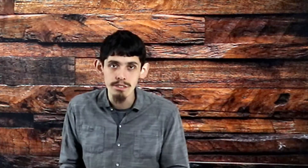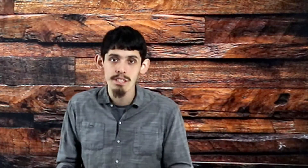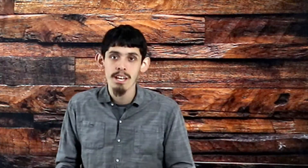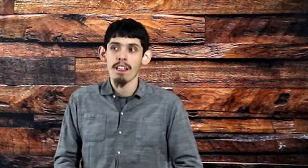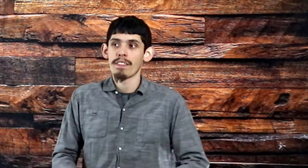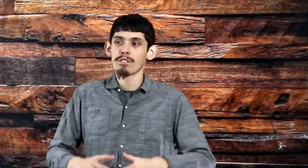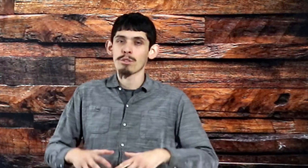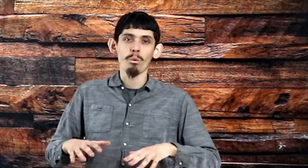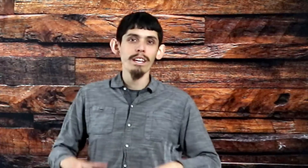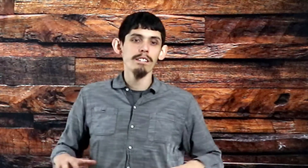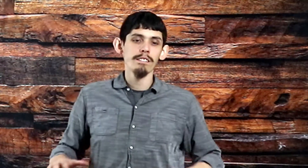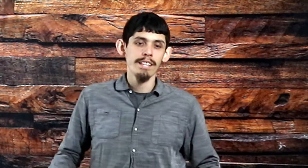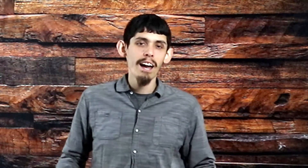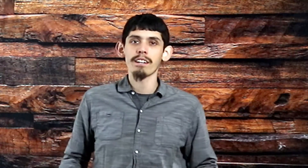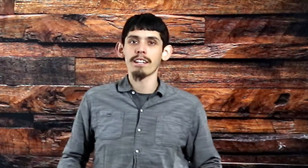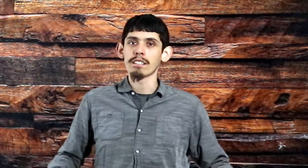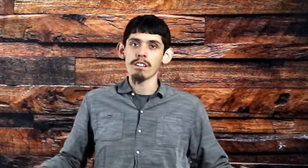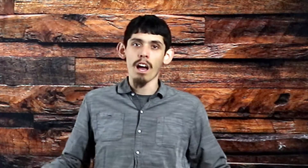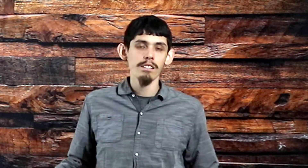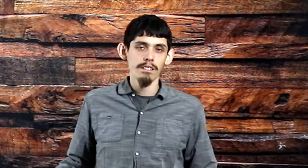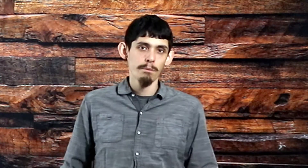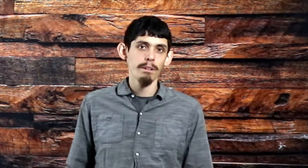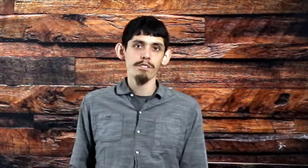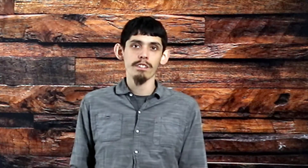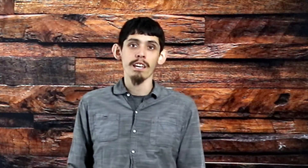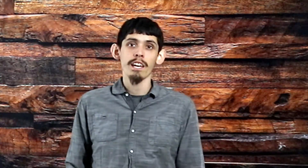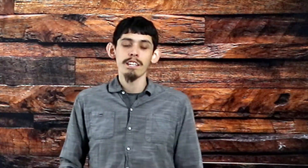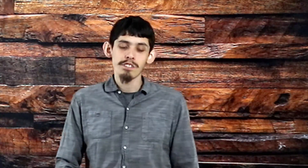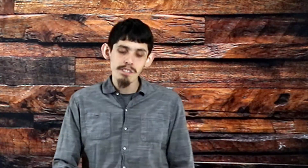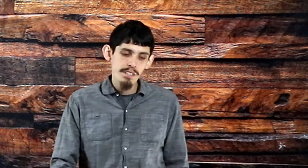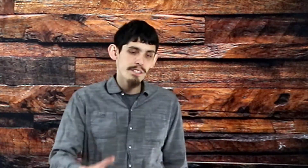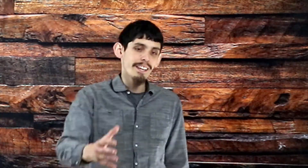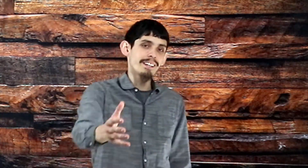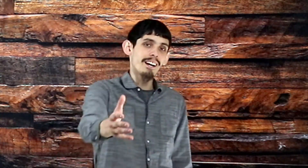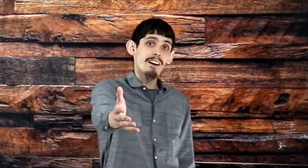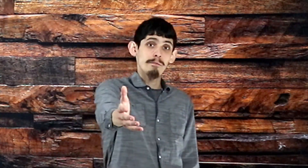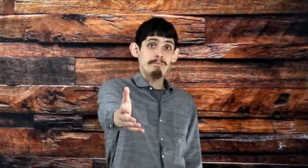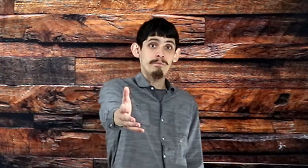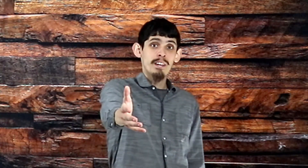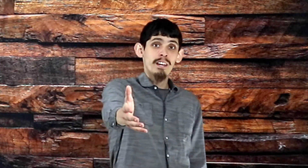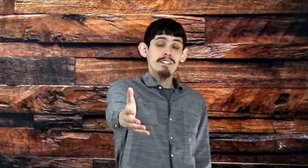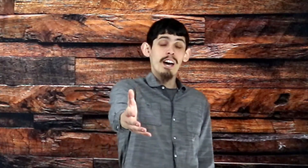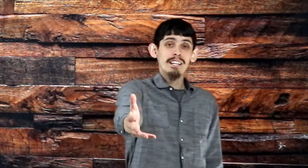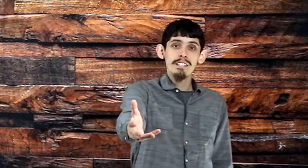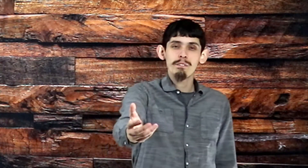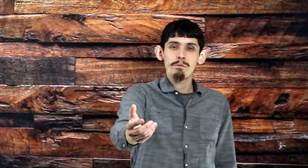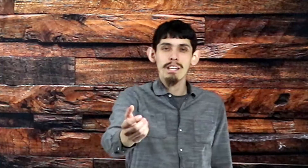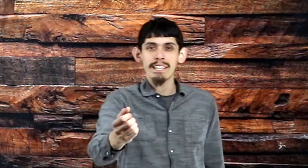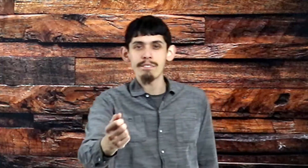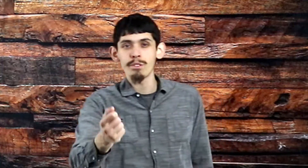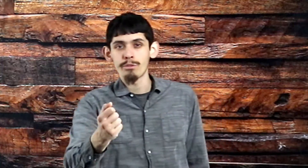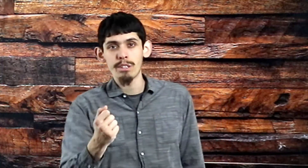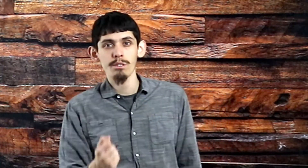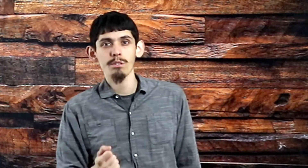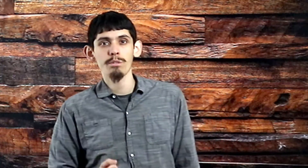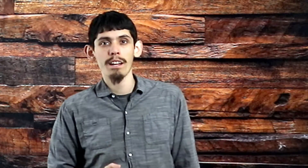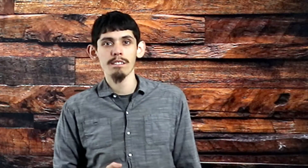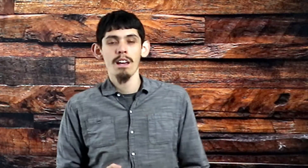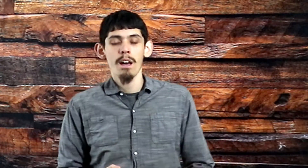that just weighs us down and exhausts us spiritually. Jesus saying, come, not only will I give you physical rest, but